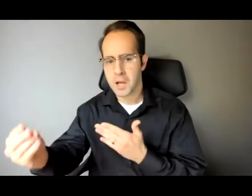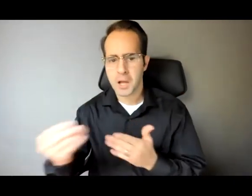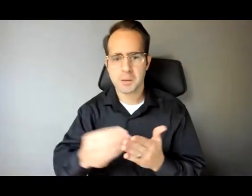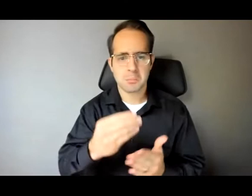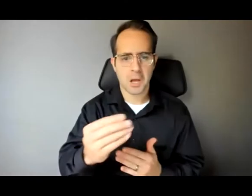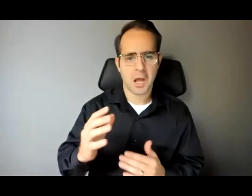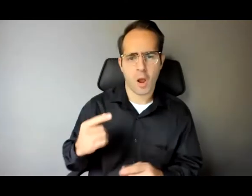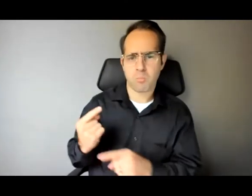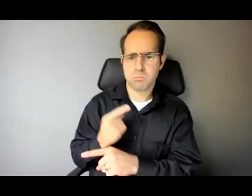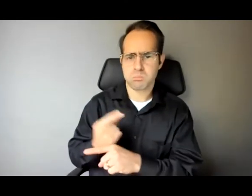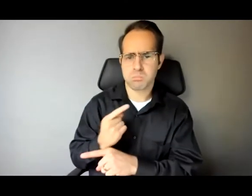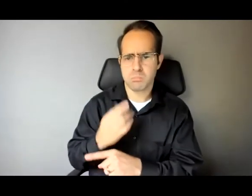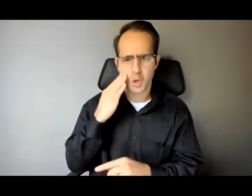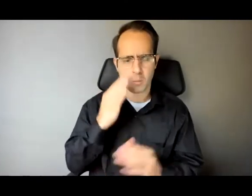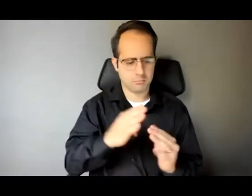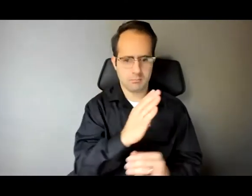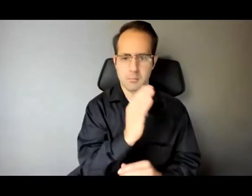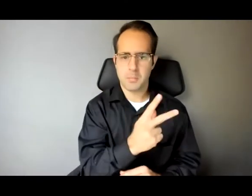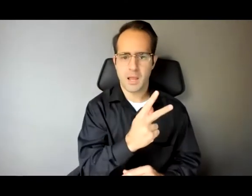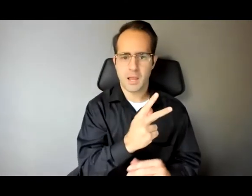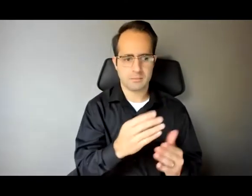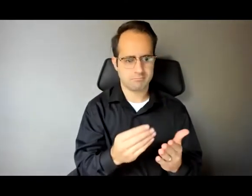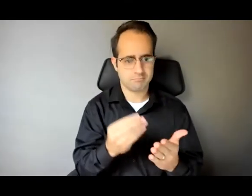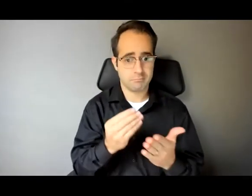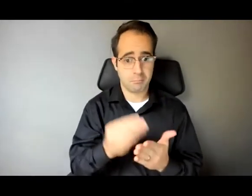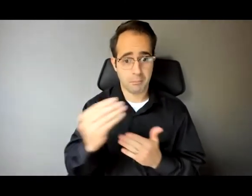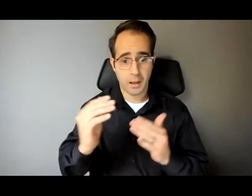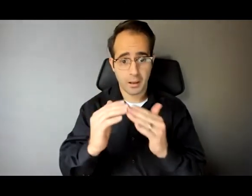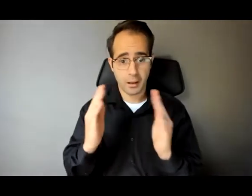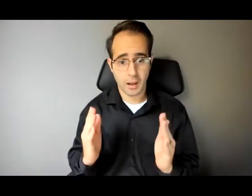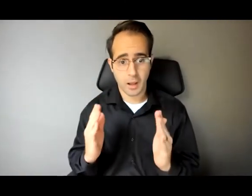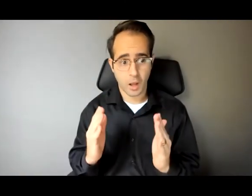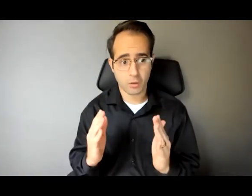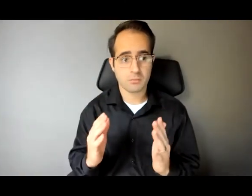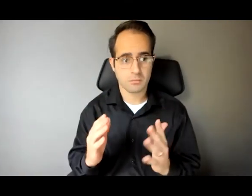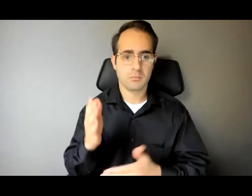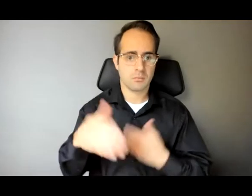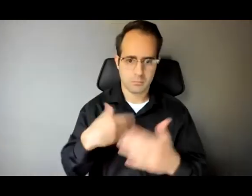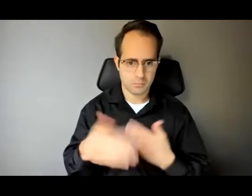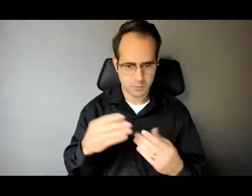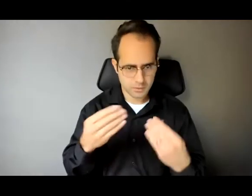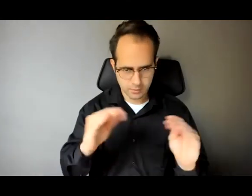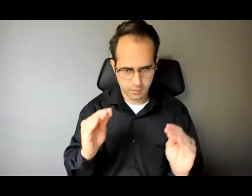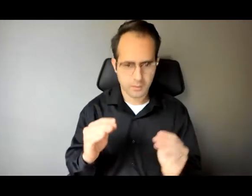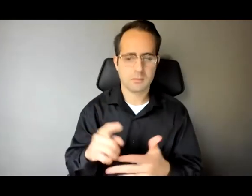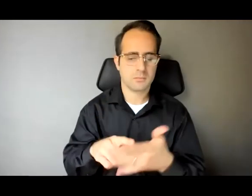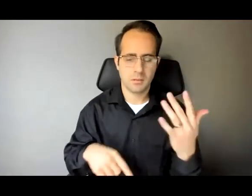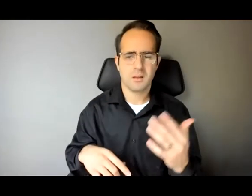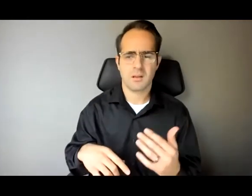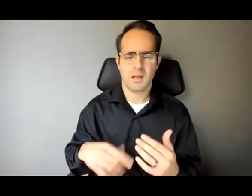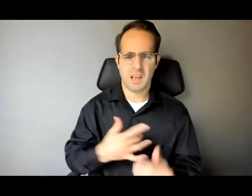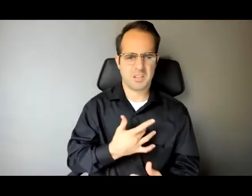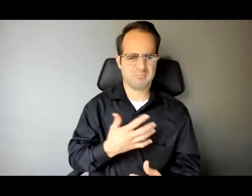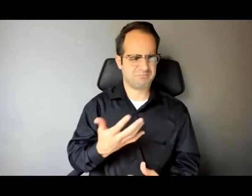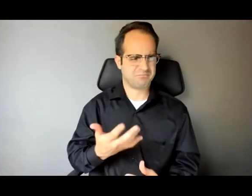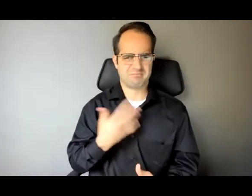a house going through a bank and so on and I was like this doesn't feel like real estate this doesn't feel like I'm going to get rich quickly what's going on here and then one day I was